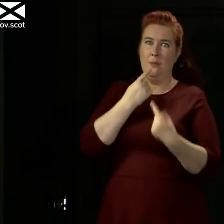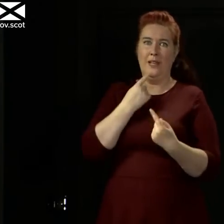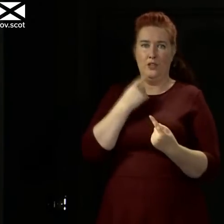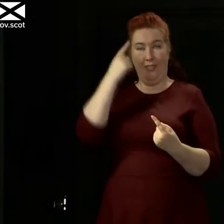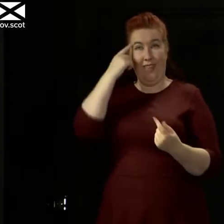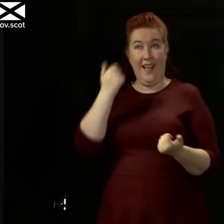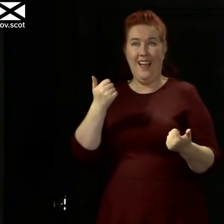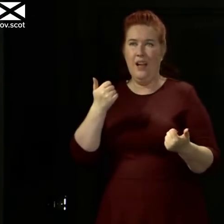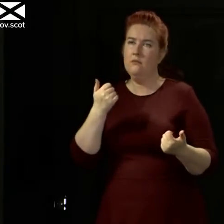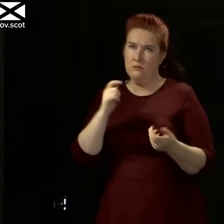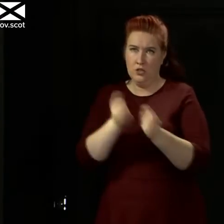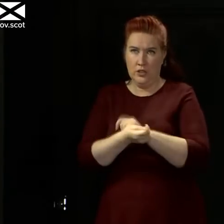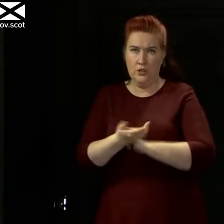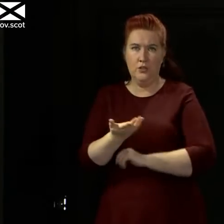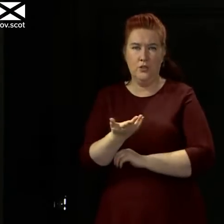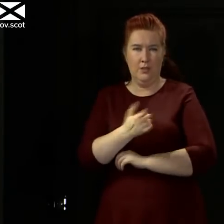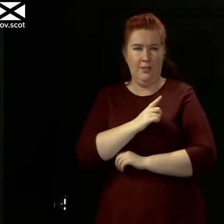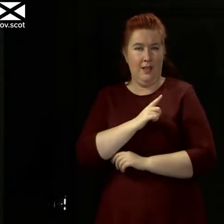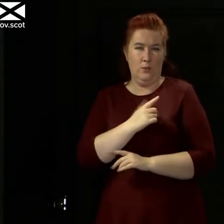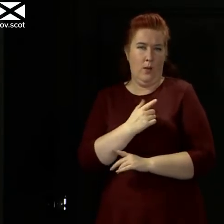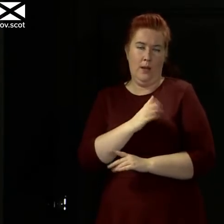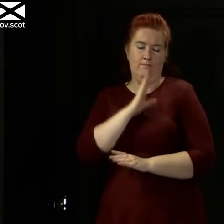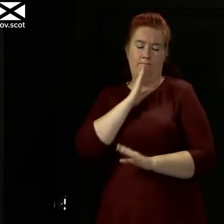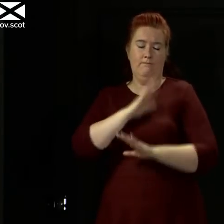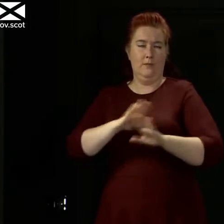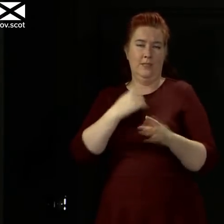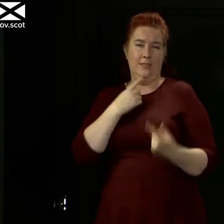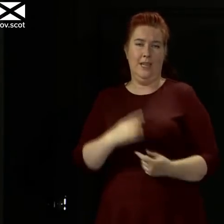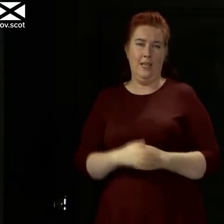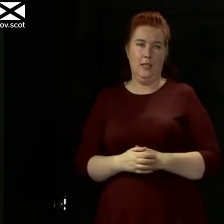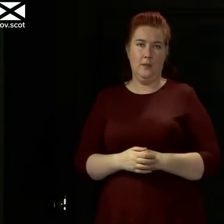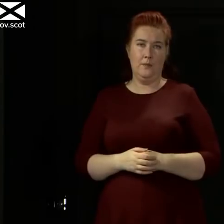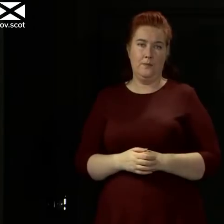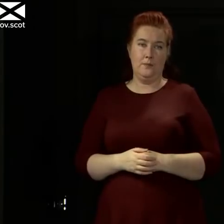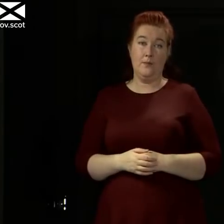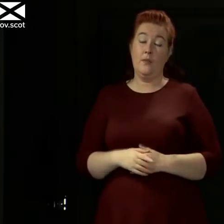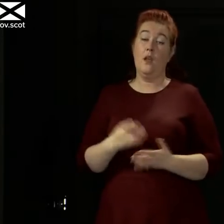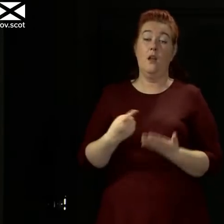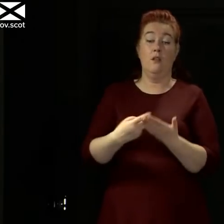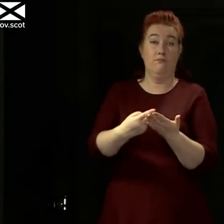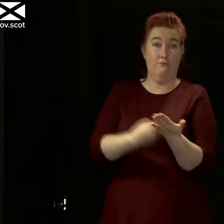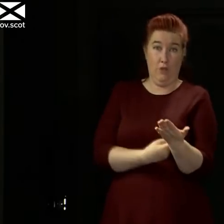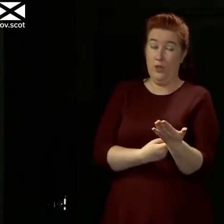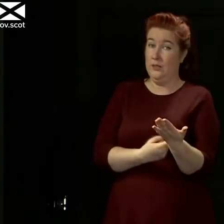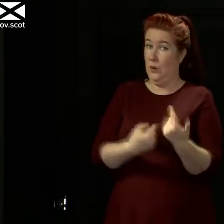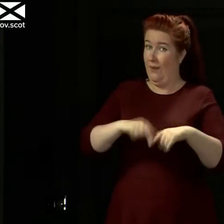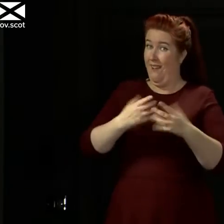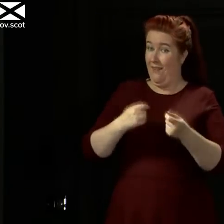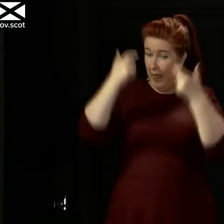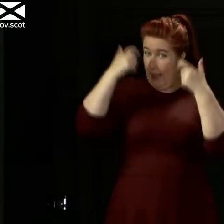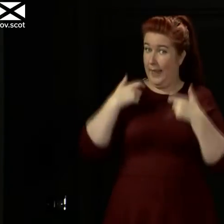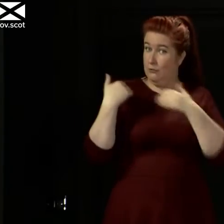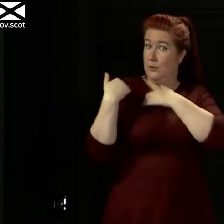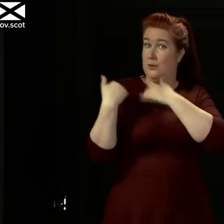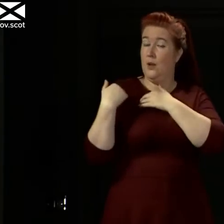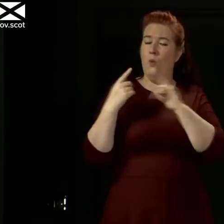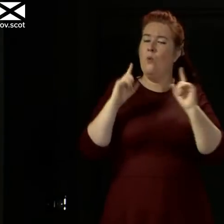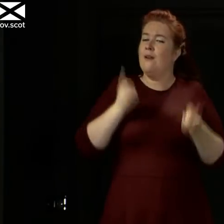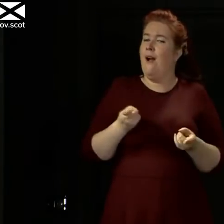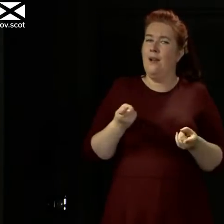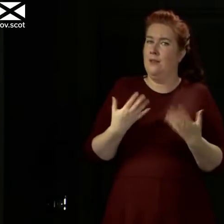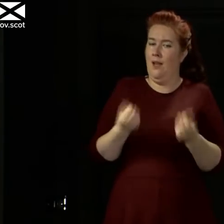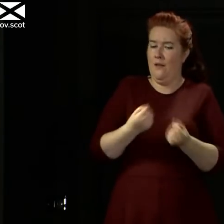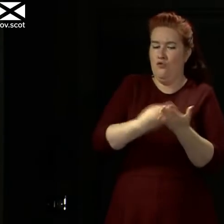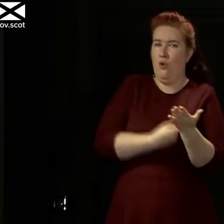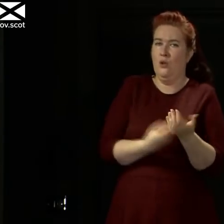these regulations that are in place put an onus on the Scottish Government legally, that we can't keep restrictions in place for no reason.